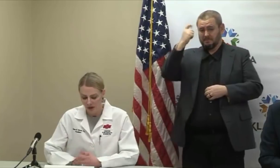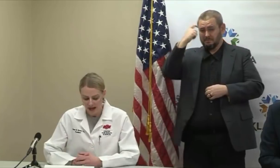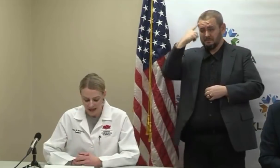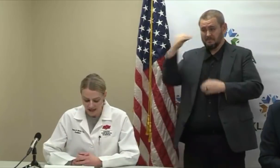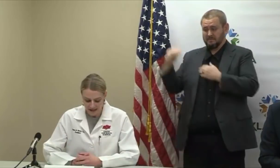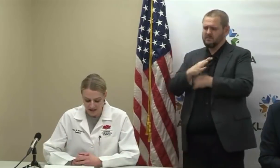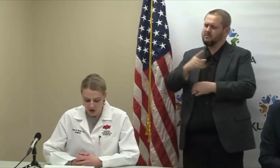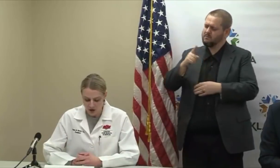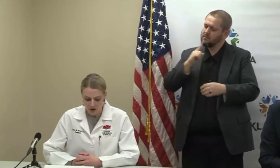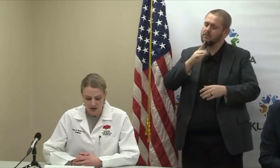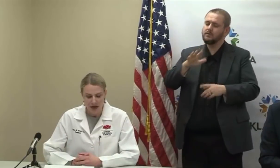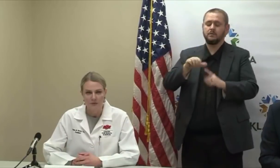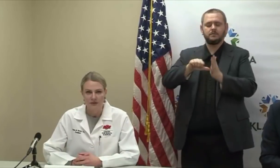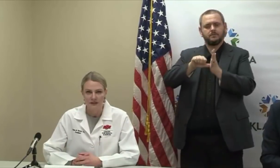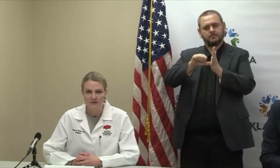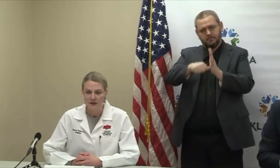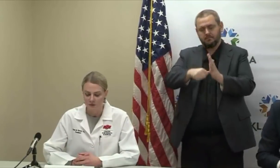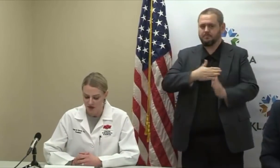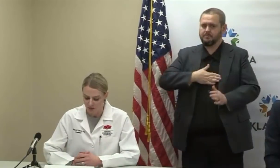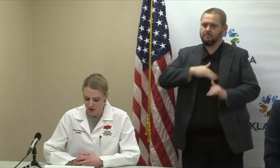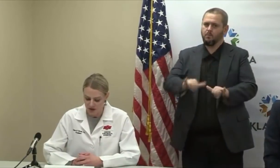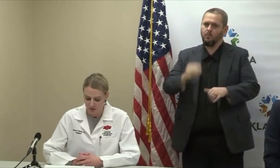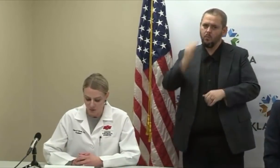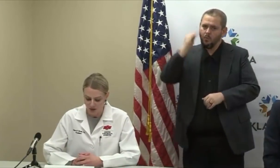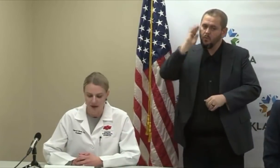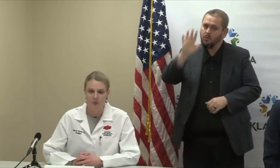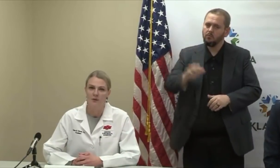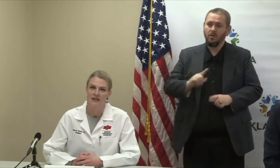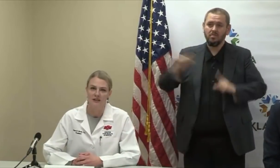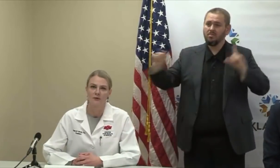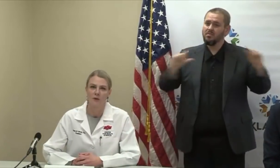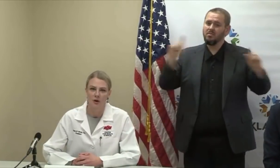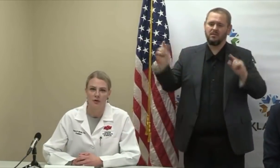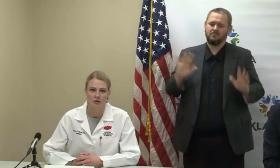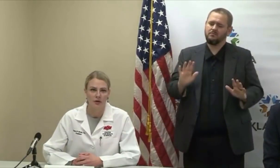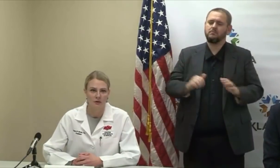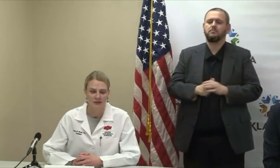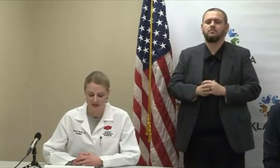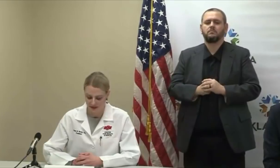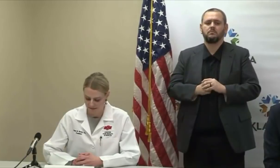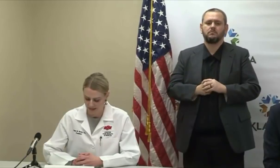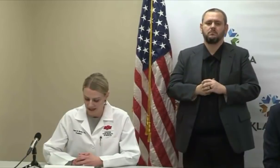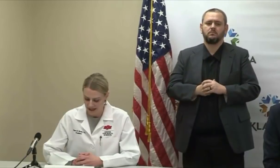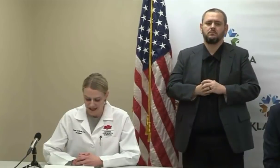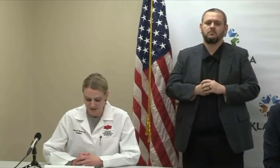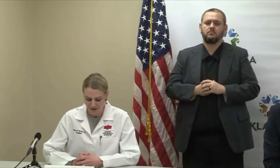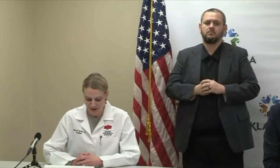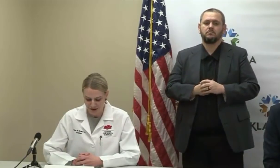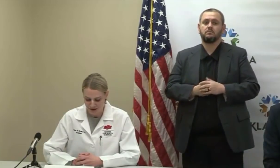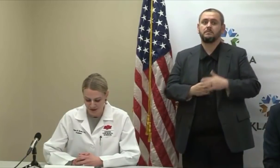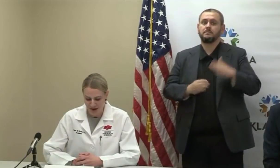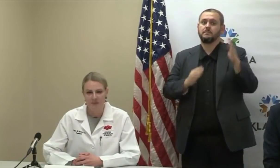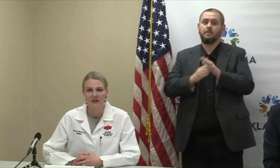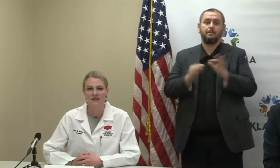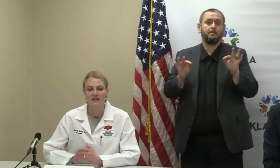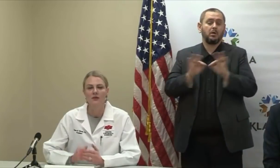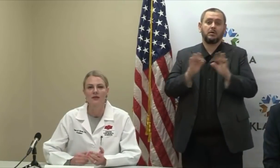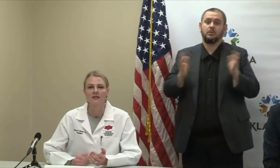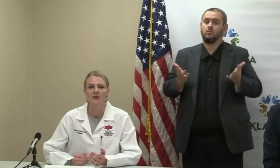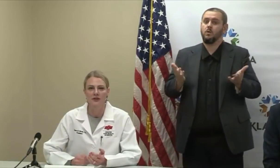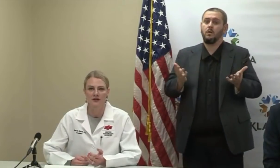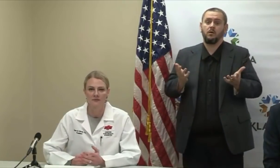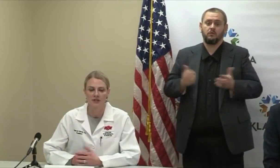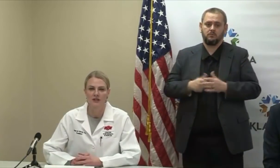But in all, I believe that what's most important and what we need from all Oklahomans is for you to help us